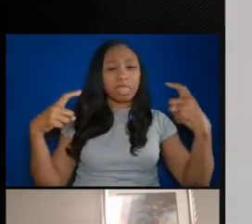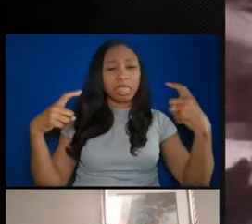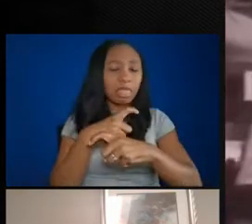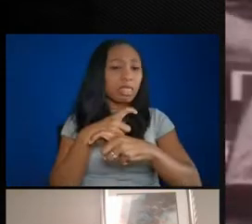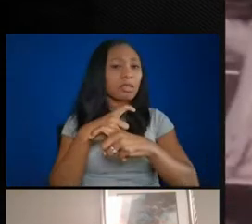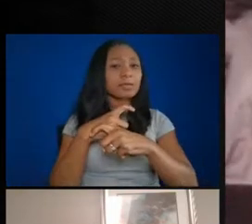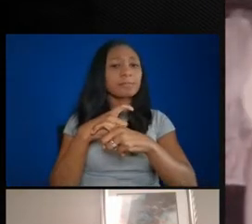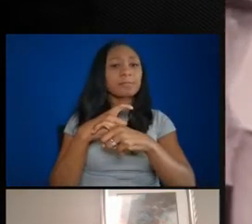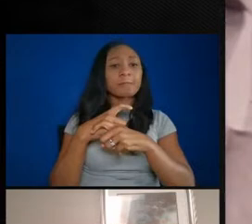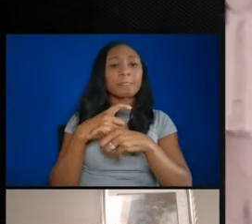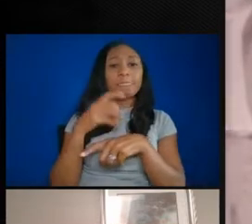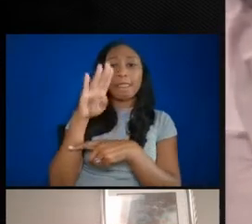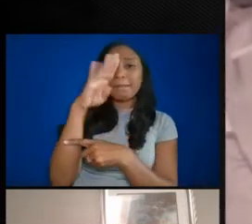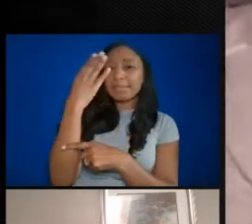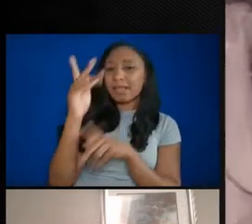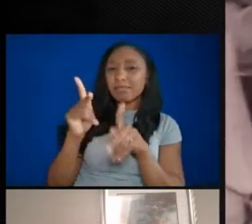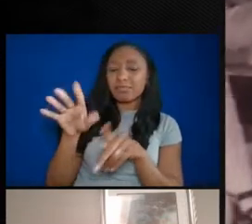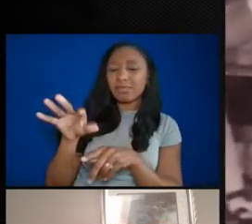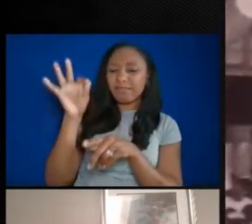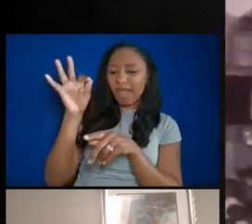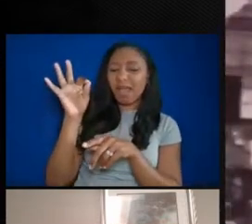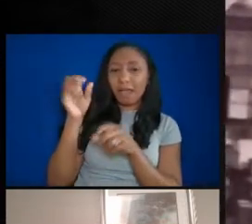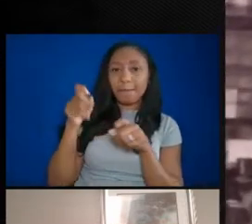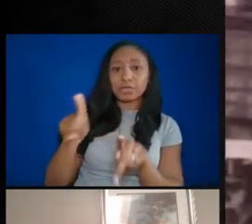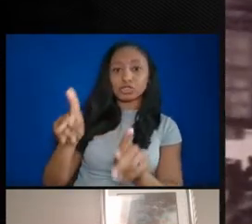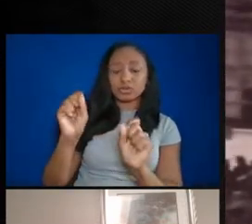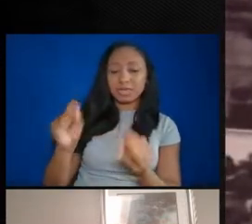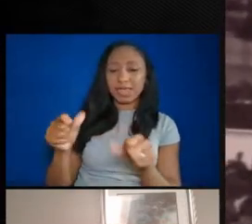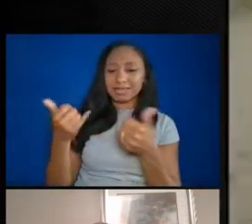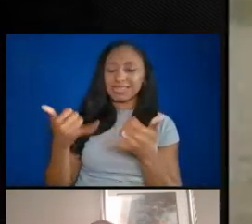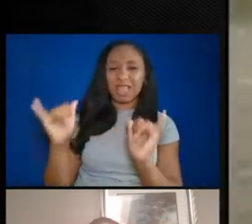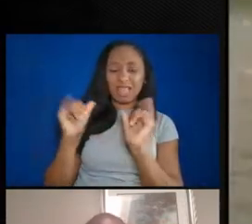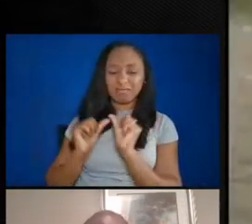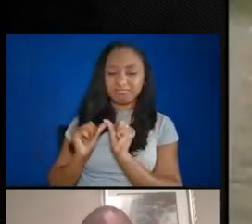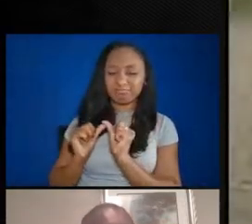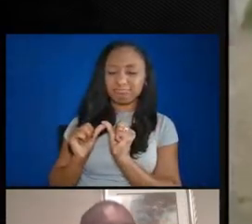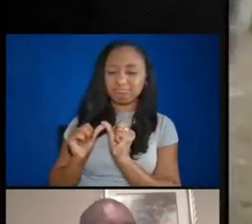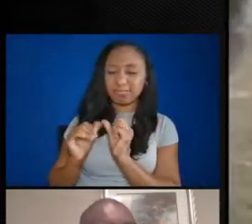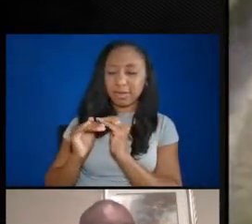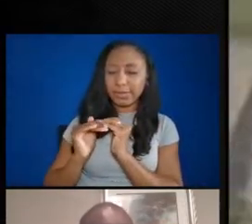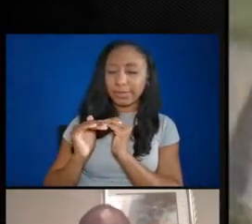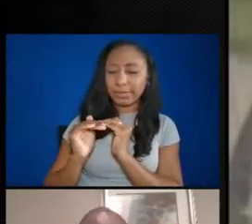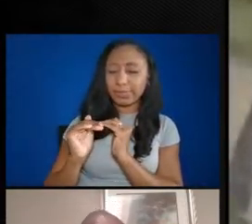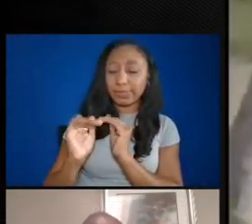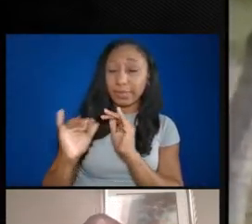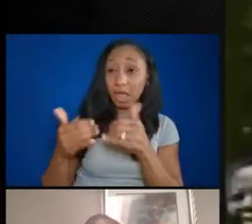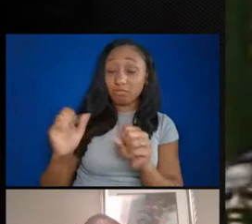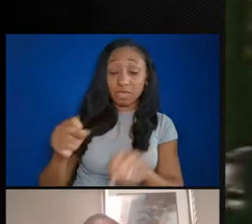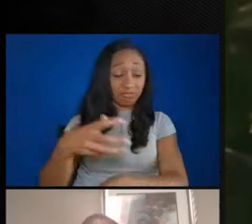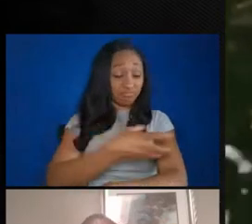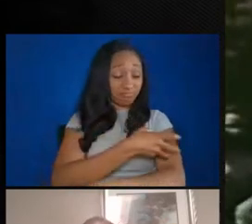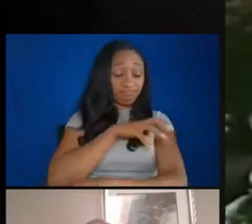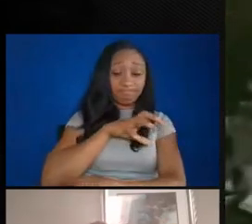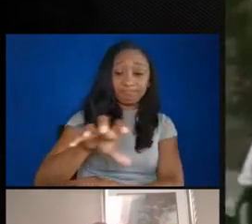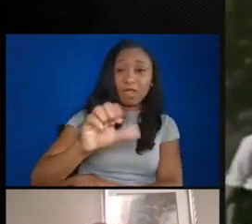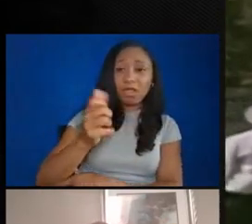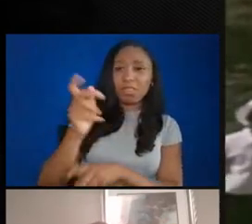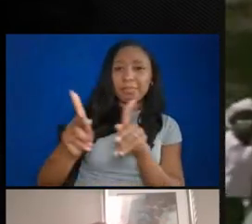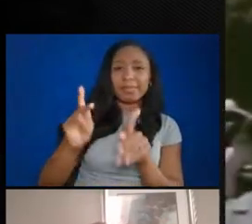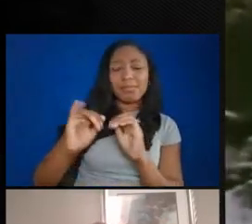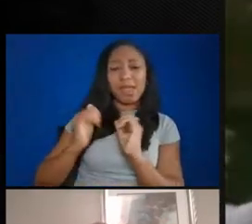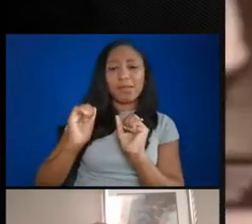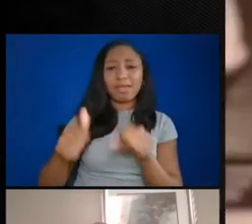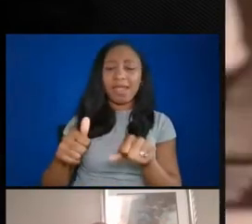African Americans found ways to prevail, how to strive, how to empower others, how to maximize